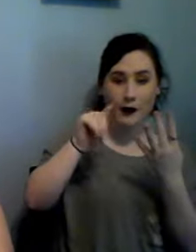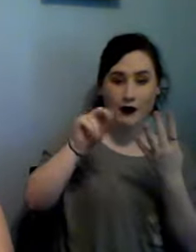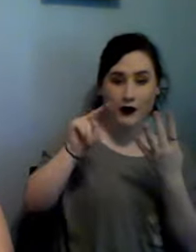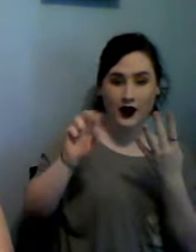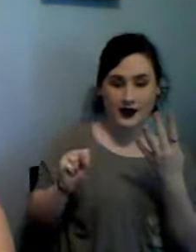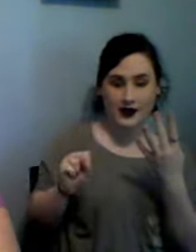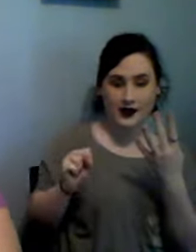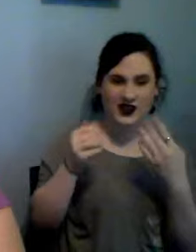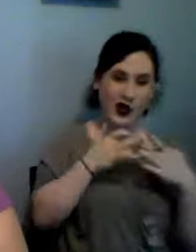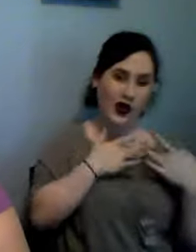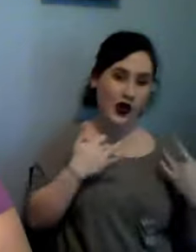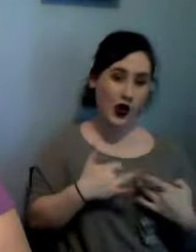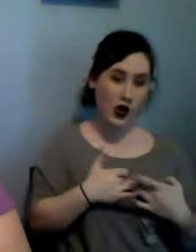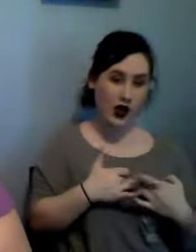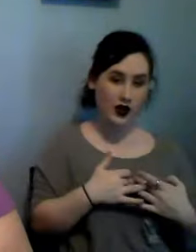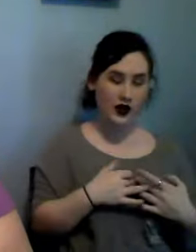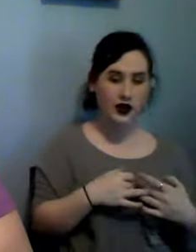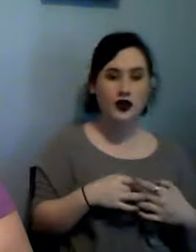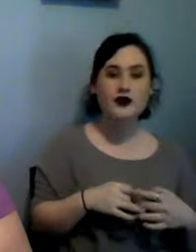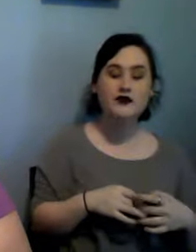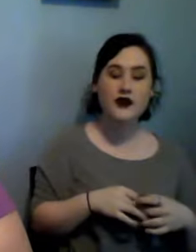this teapot